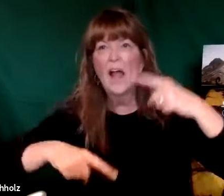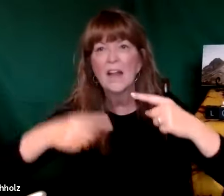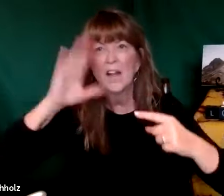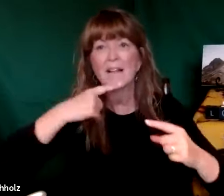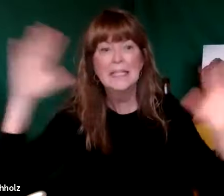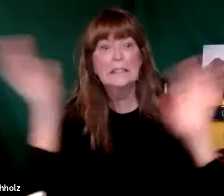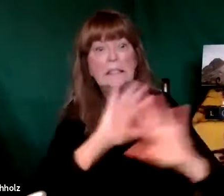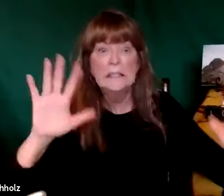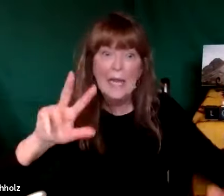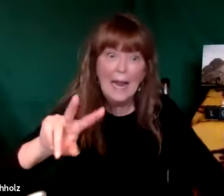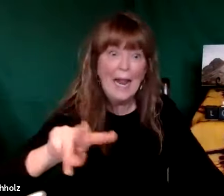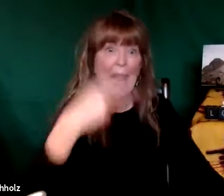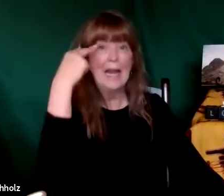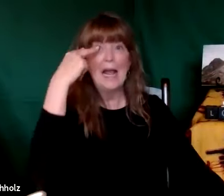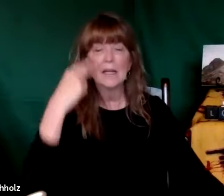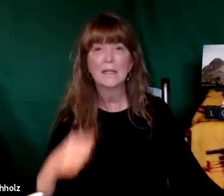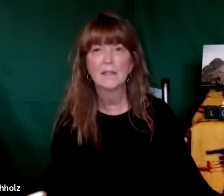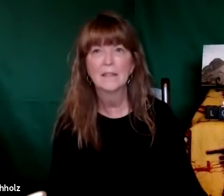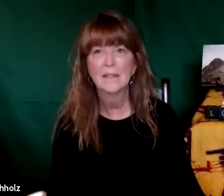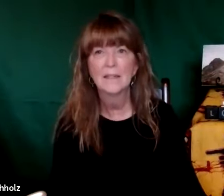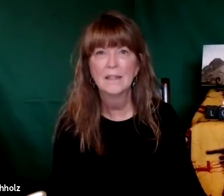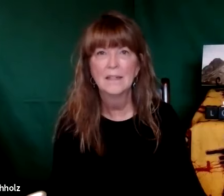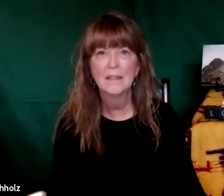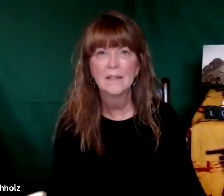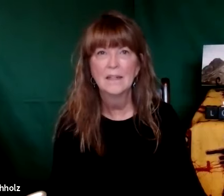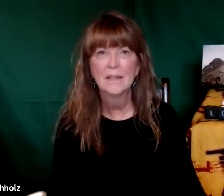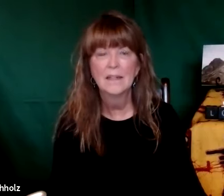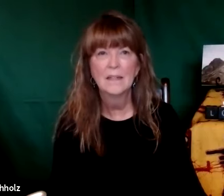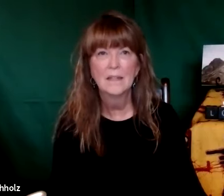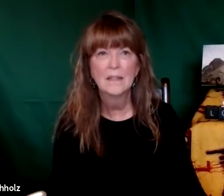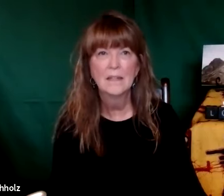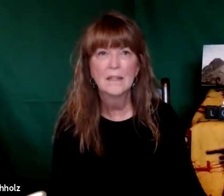in the middle of our arguments God is beckoning us to look